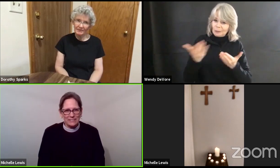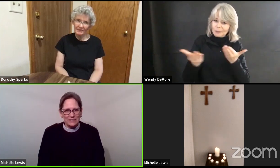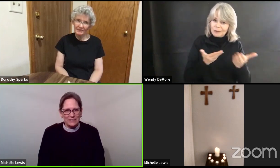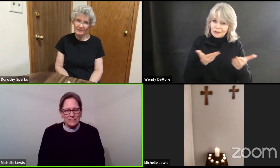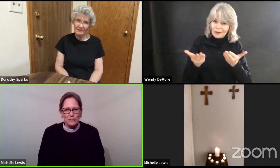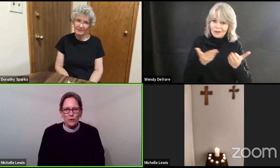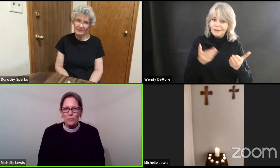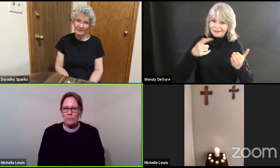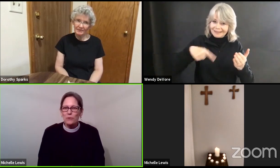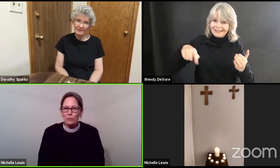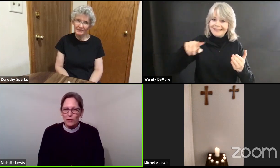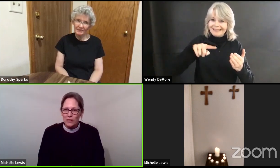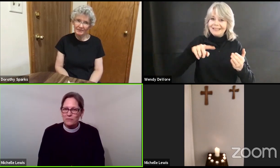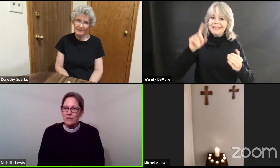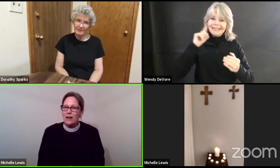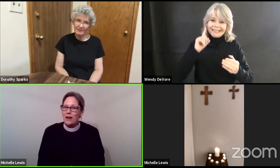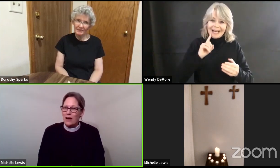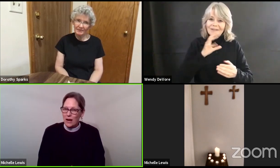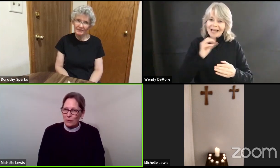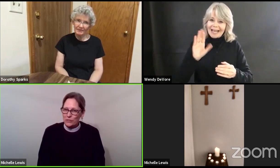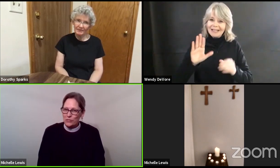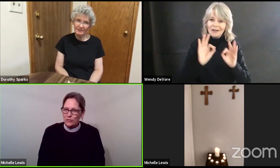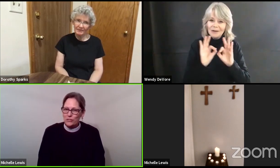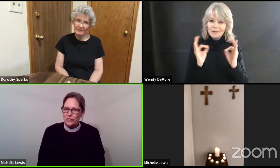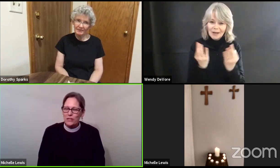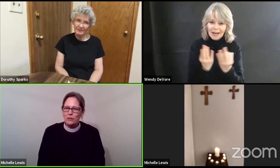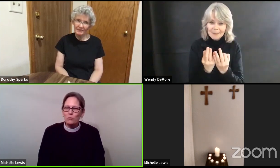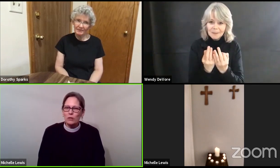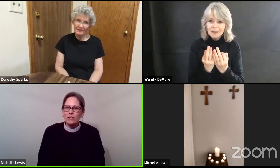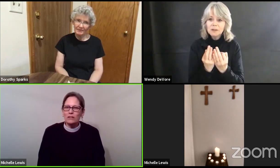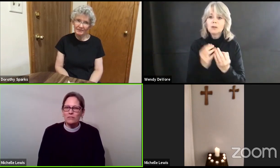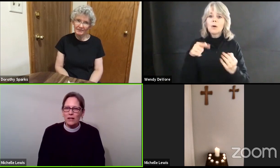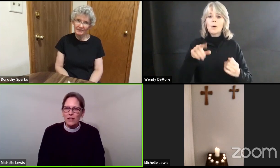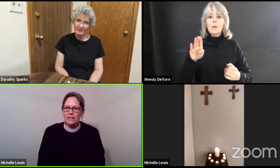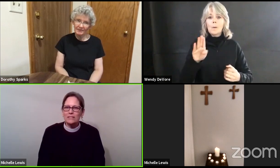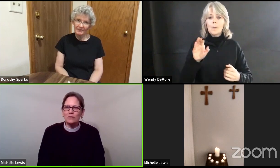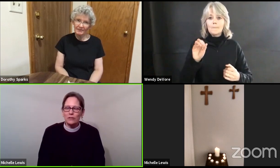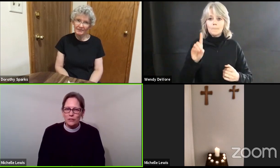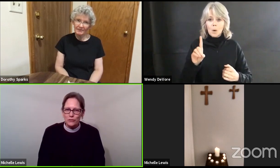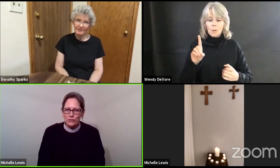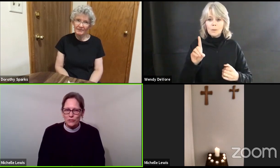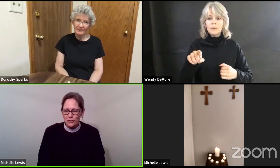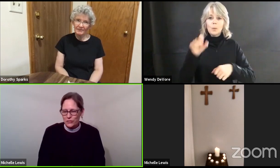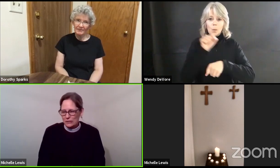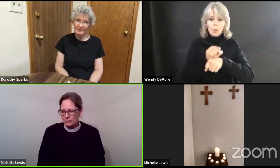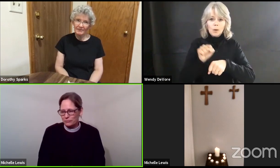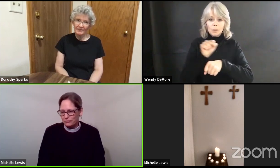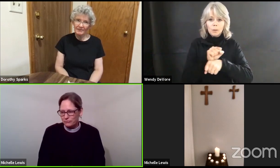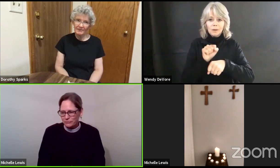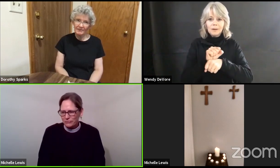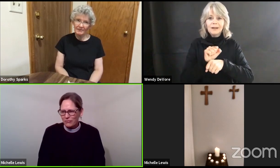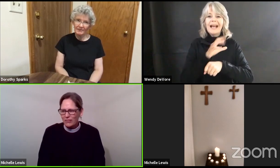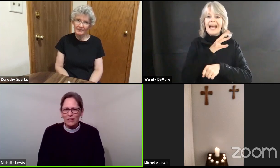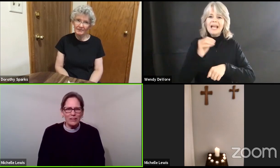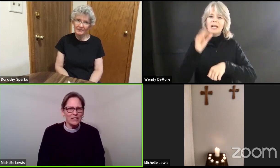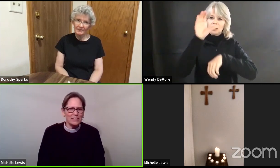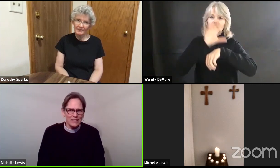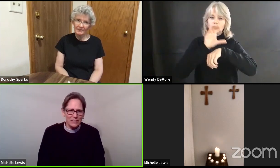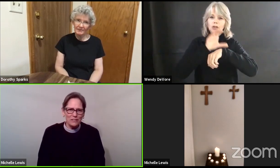So, the work of our church and the work of God's larger church continues